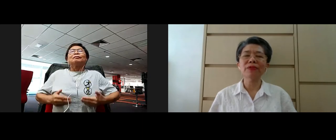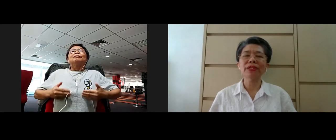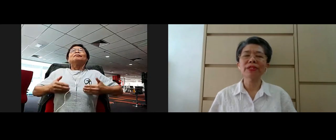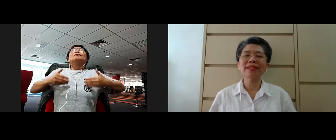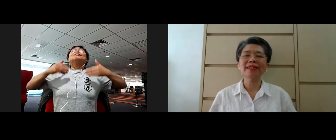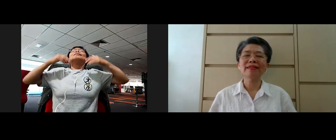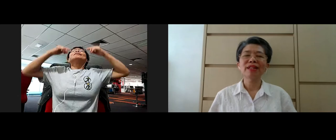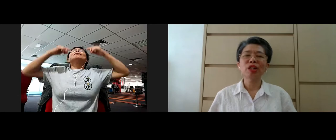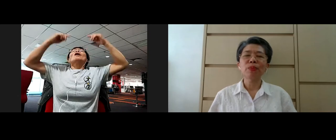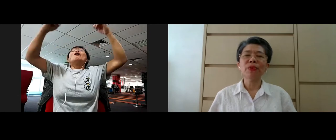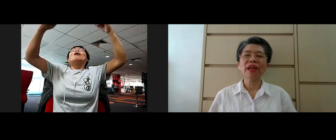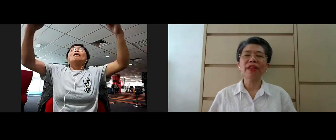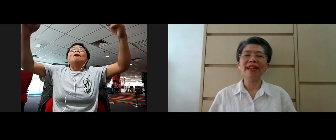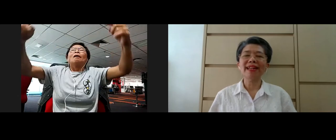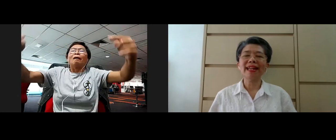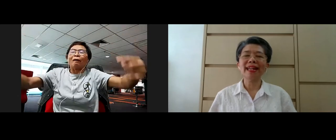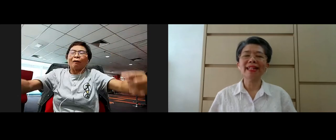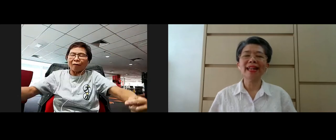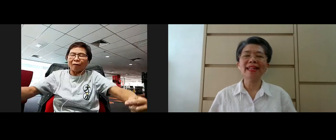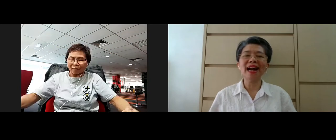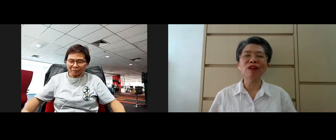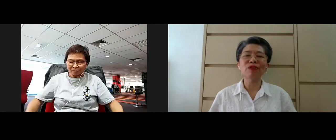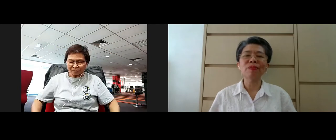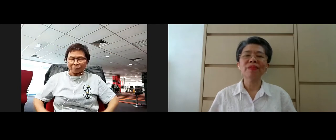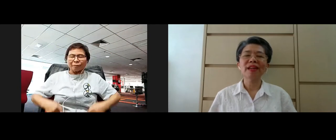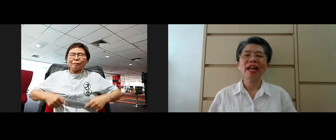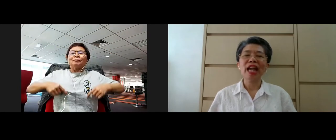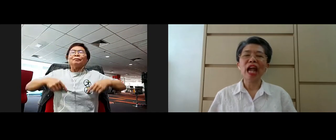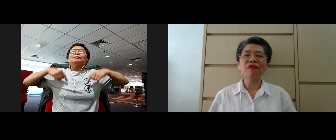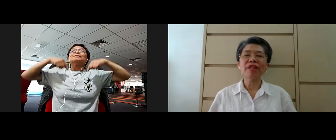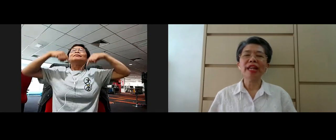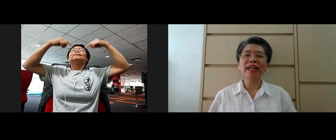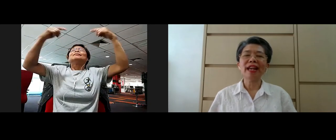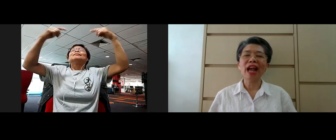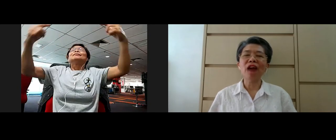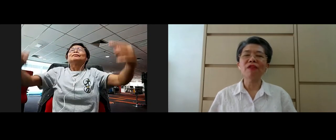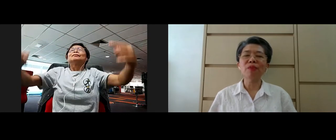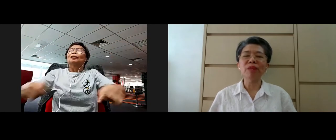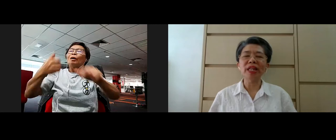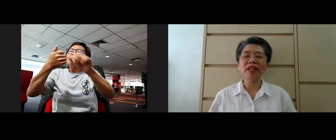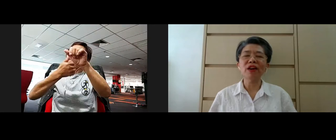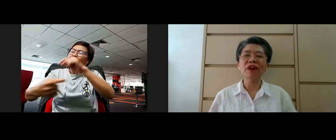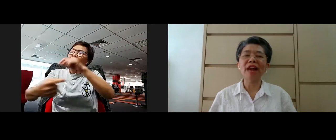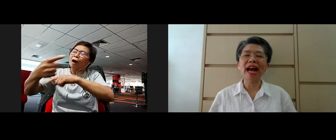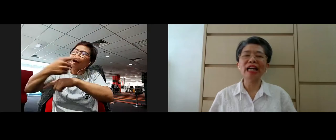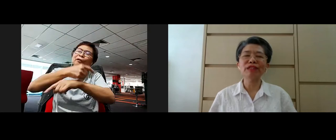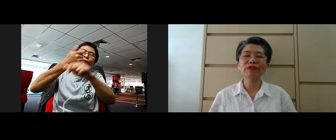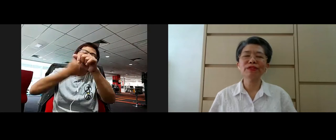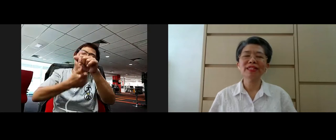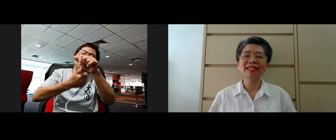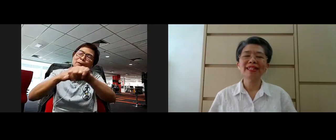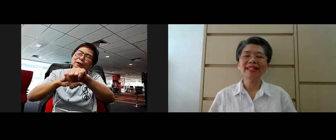out, breathing in and out every day, every moment of our